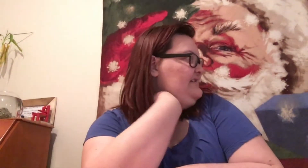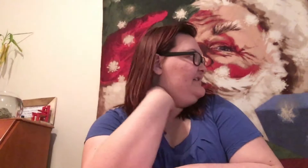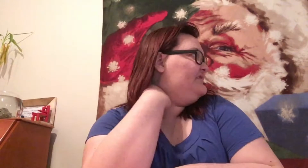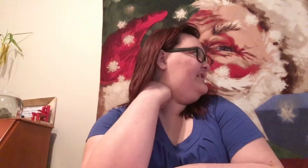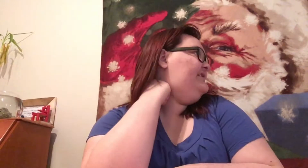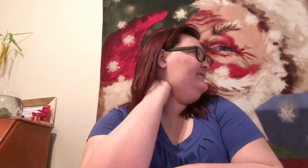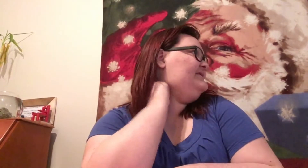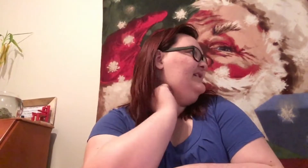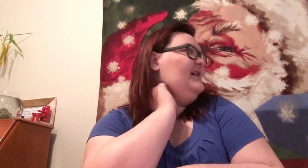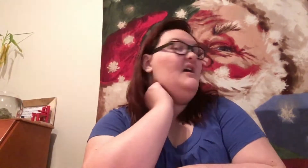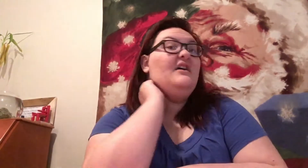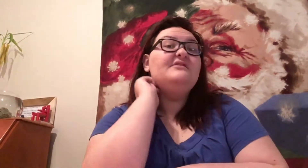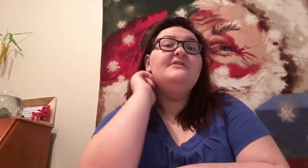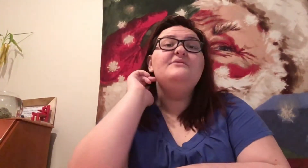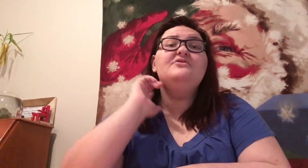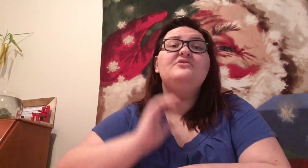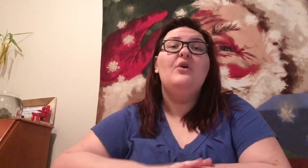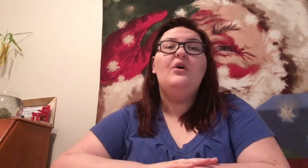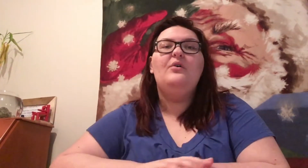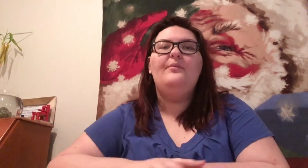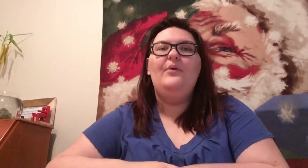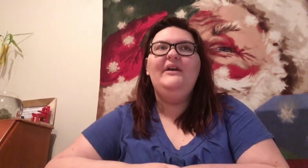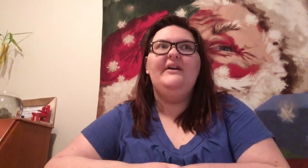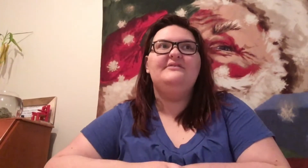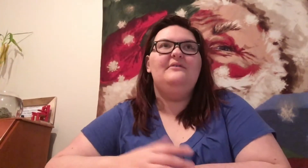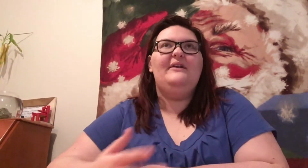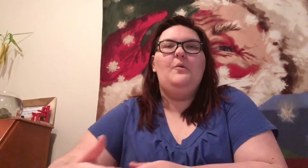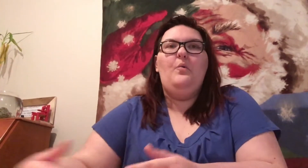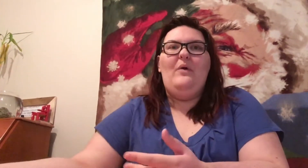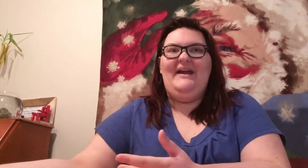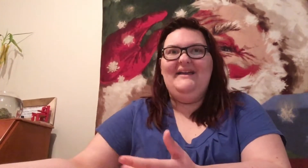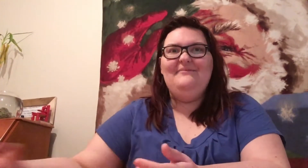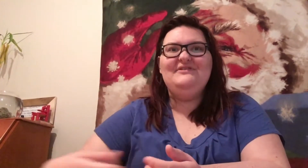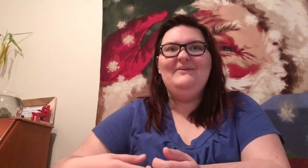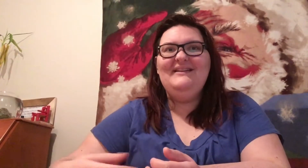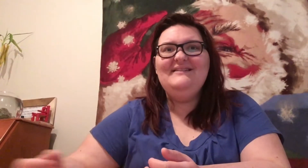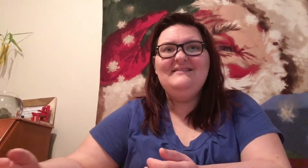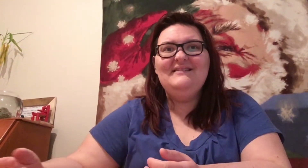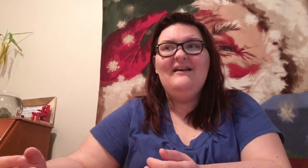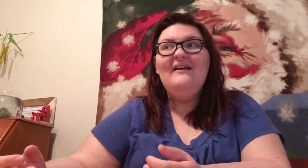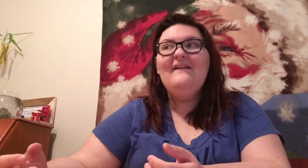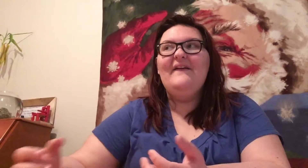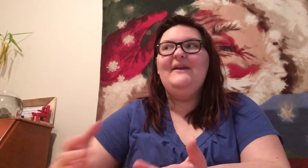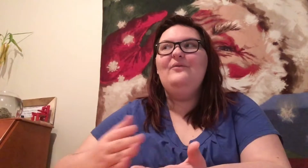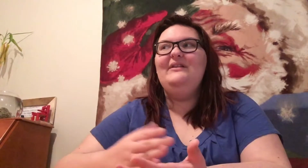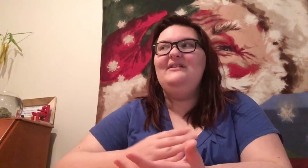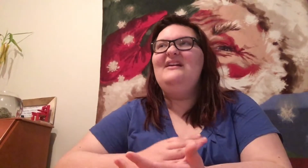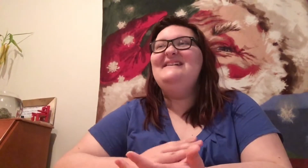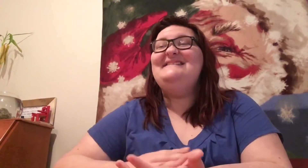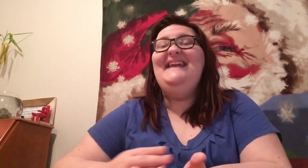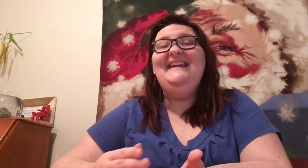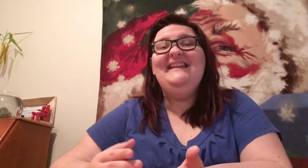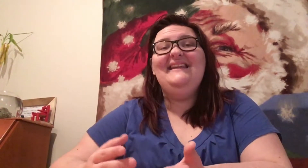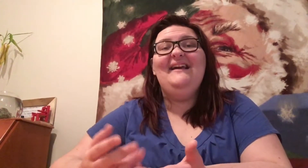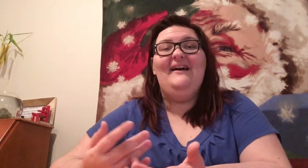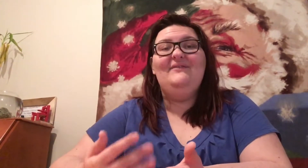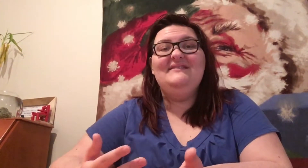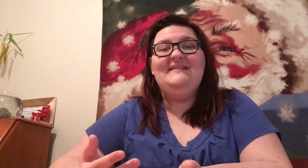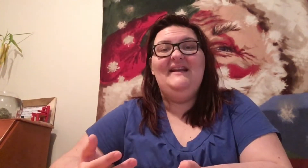looking around. Like... Because it was so boring. It so, like, quiet between us. Like, he wouldn't say anything. I wouldn't say